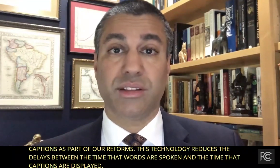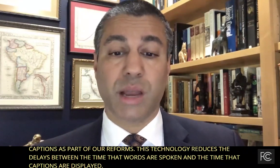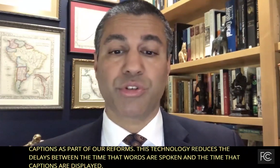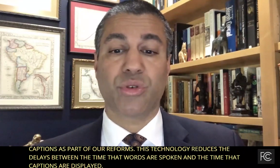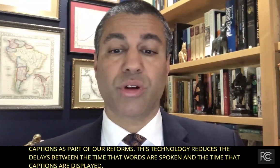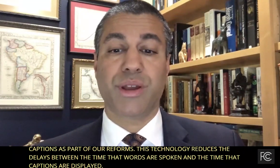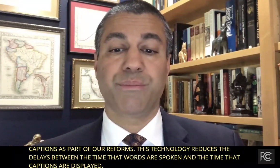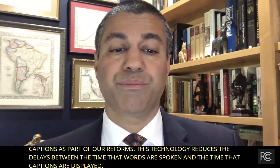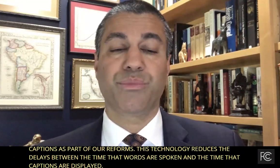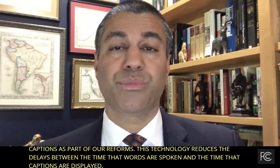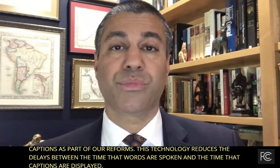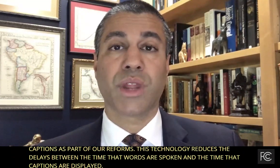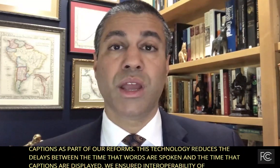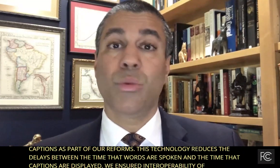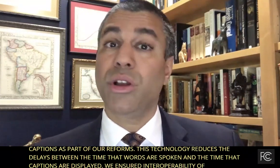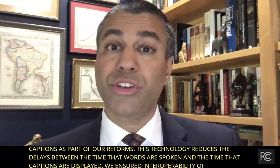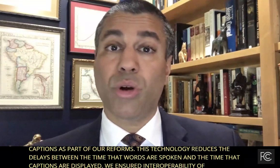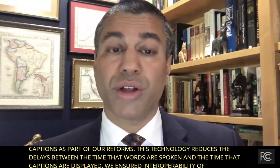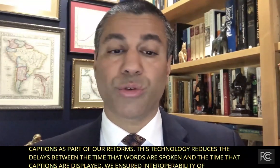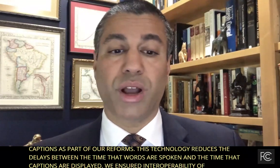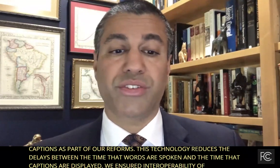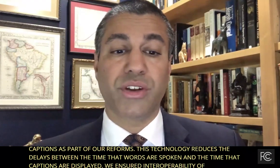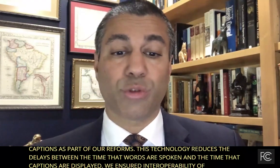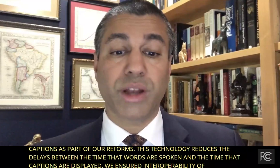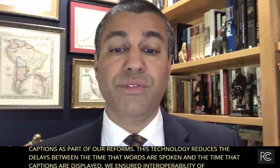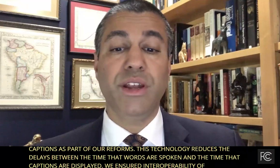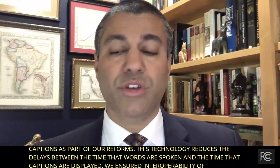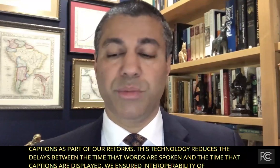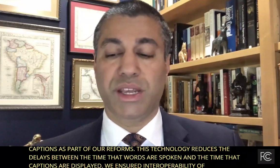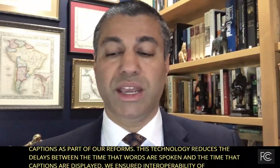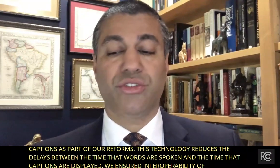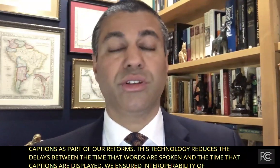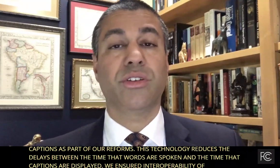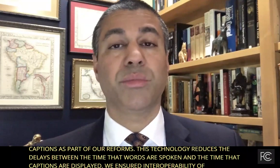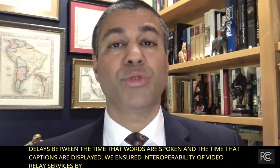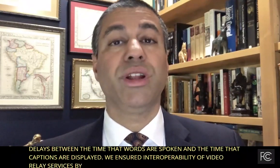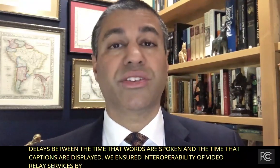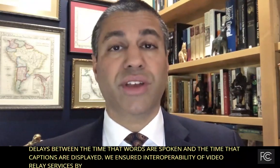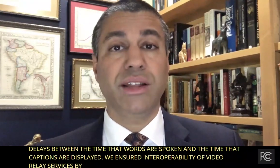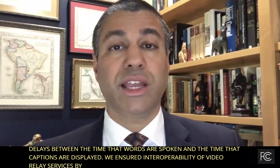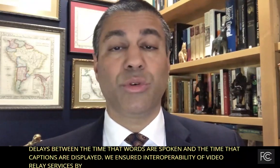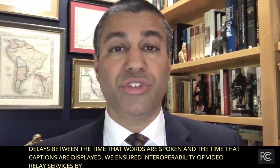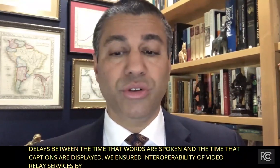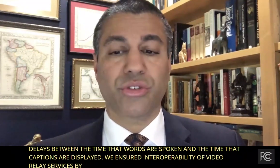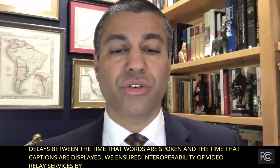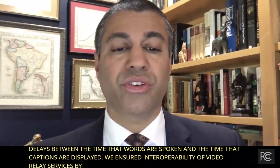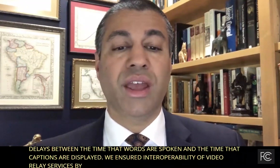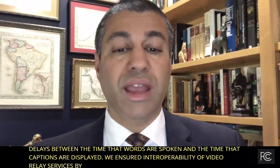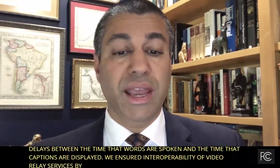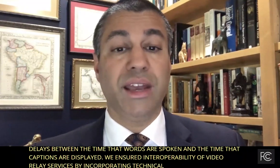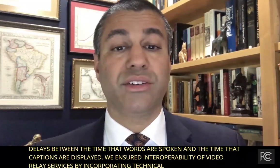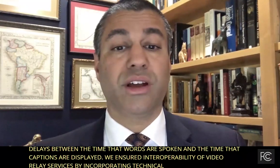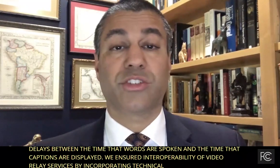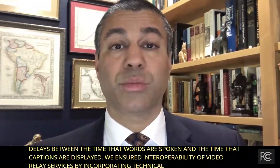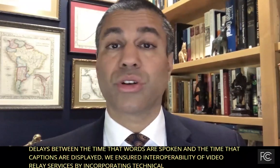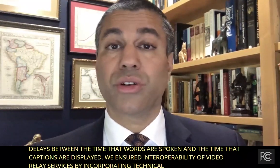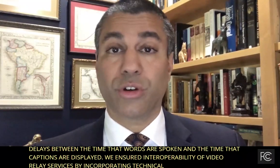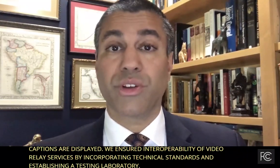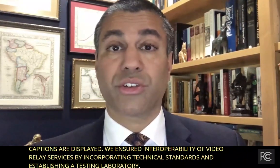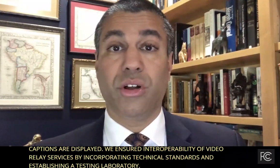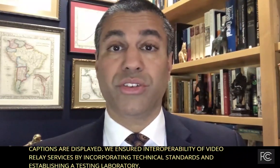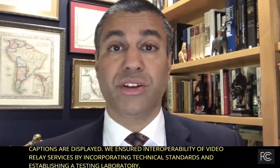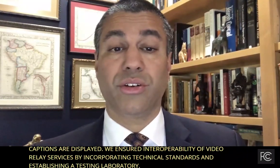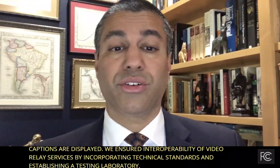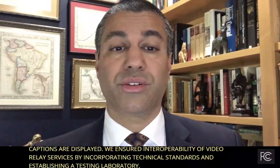testing laboratory. We also authorized direct video communications between sign language users and customer